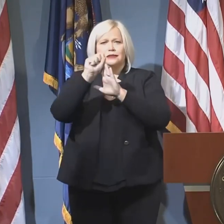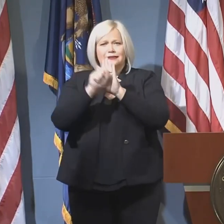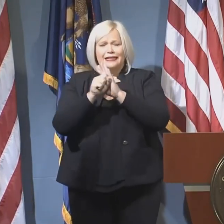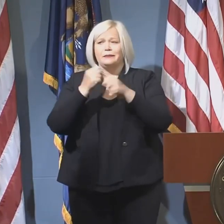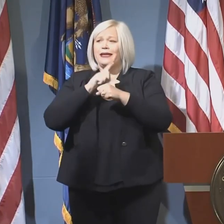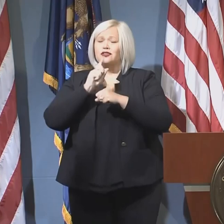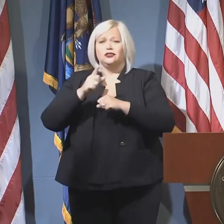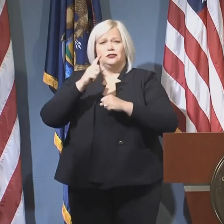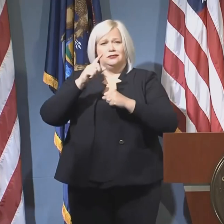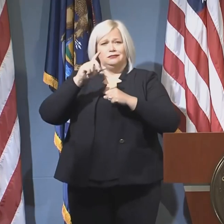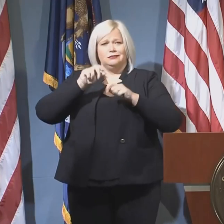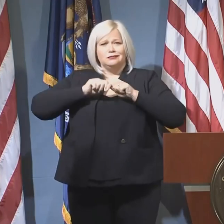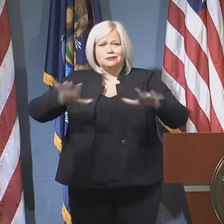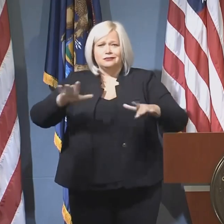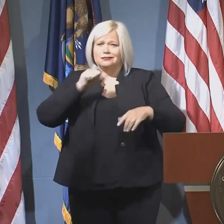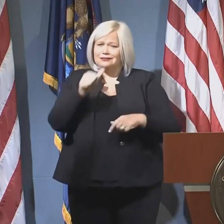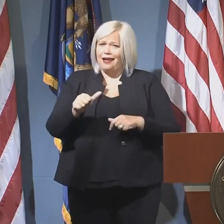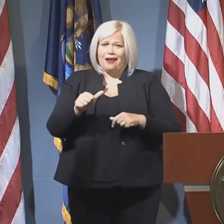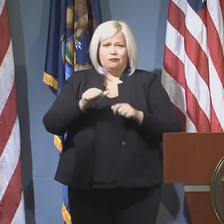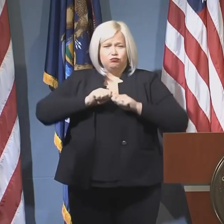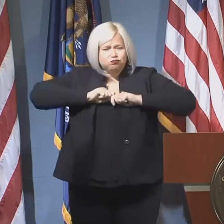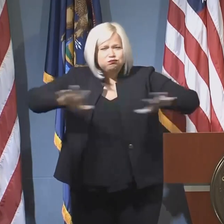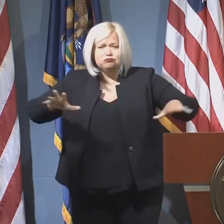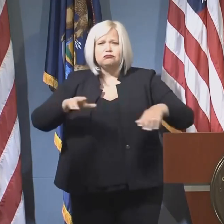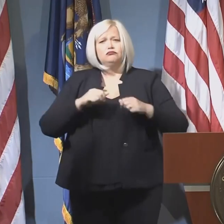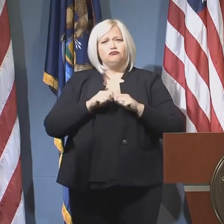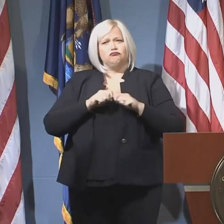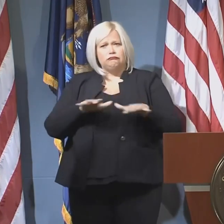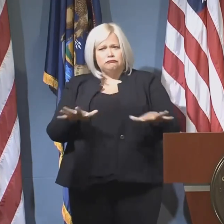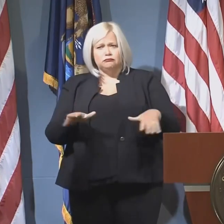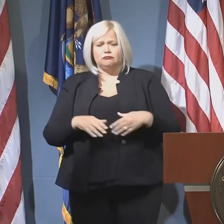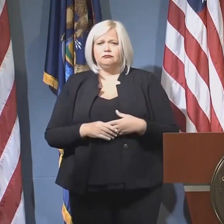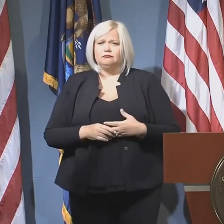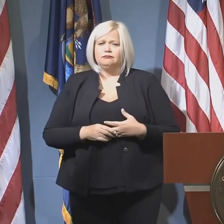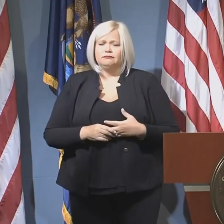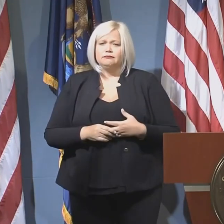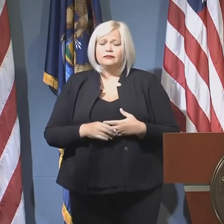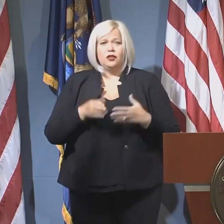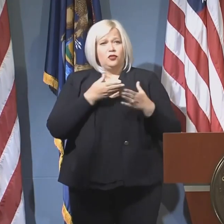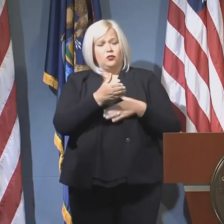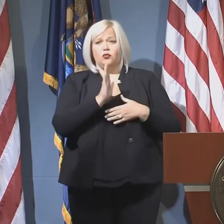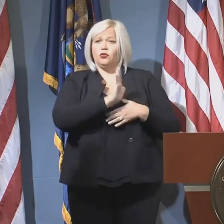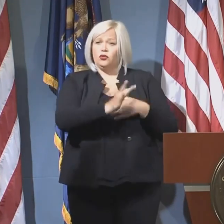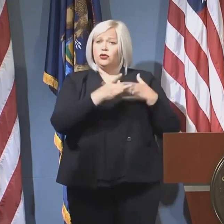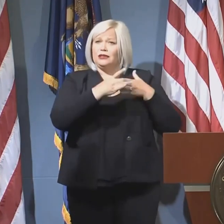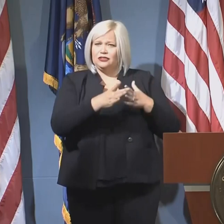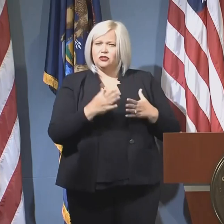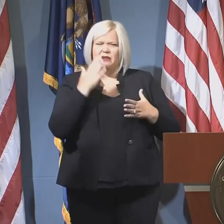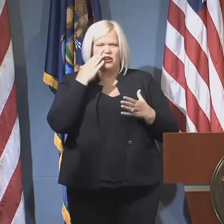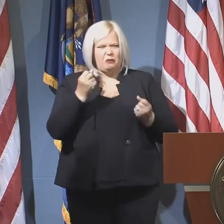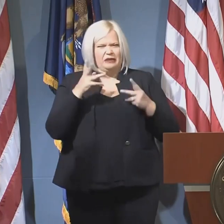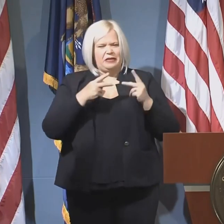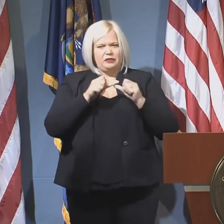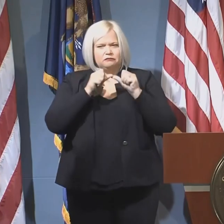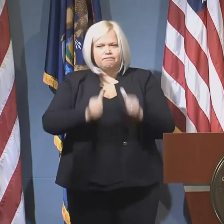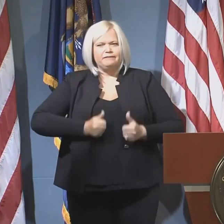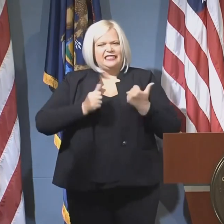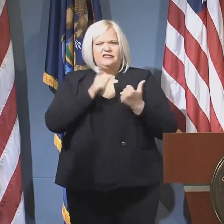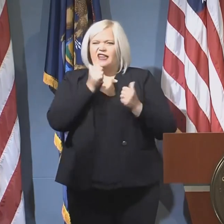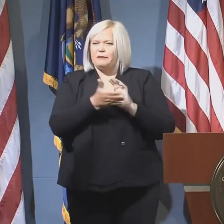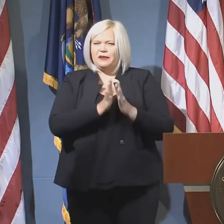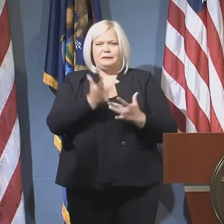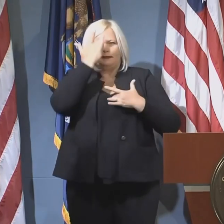It wasn't an easy decision, but it's undoubtedly the right decision. Through her leadership, I know we saved thousands of lives.